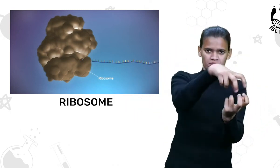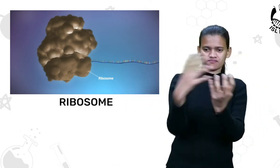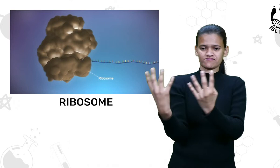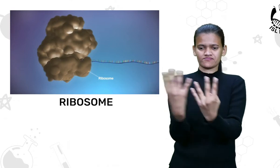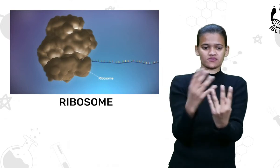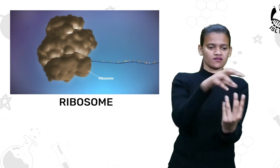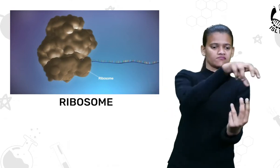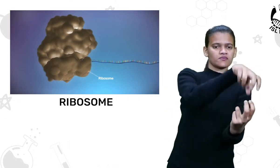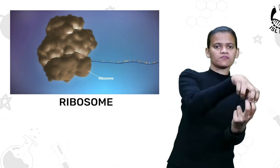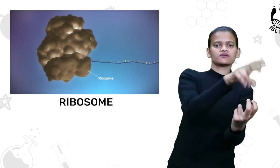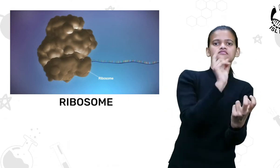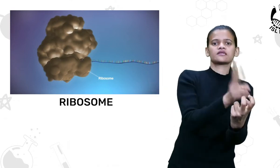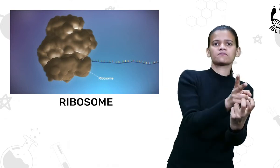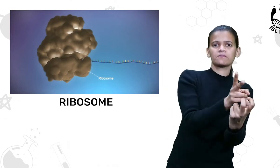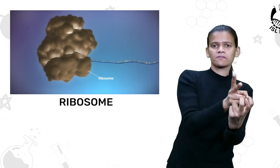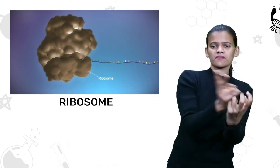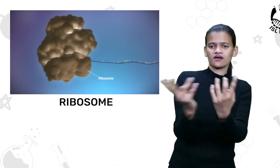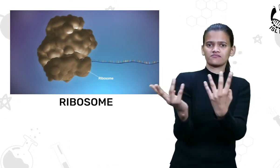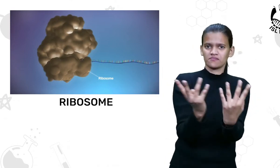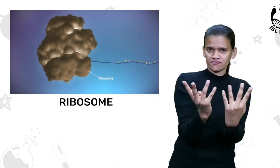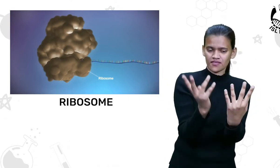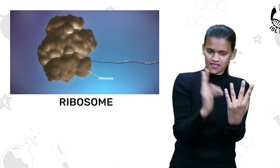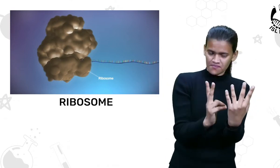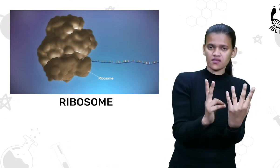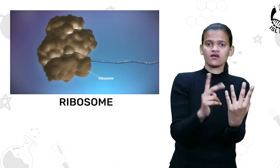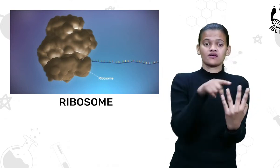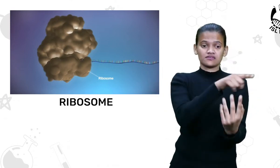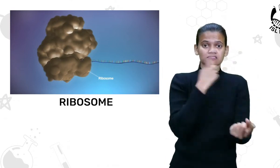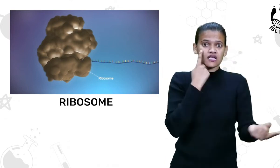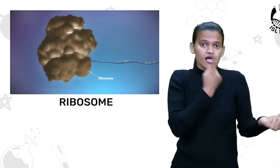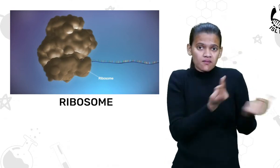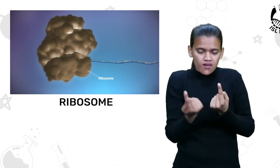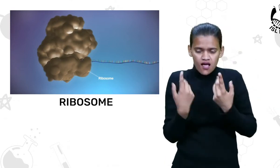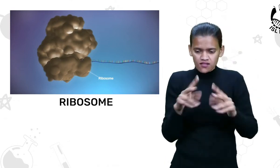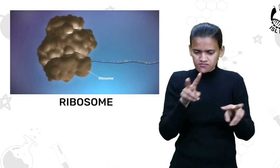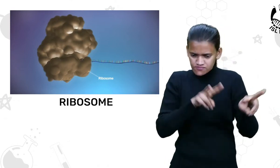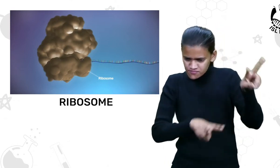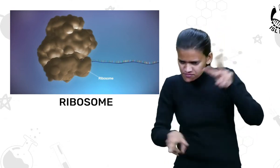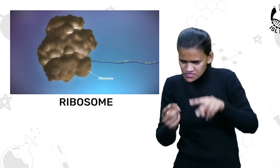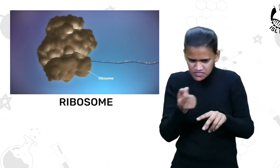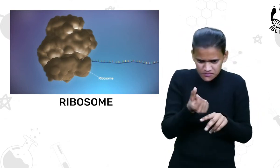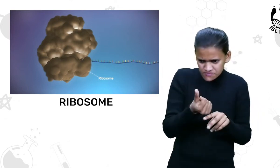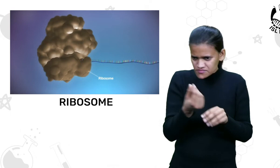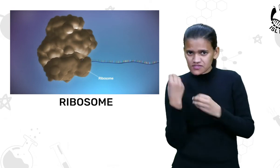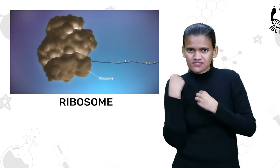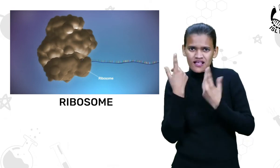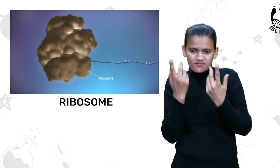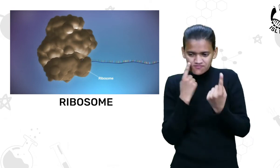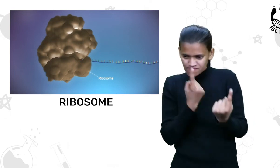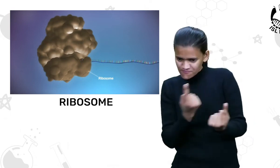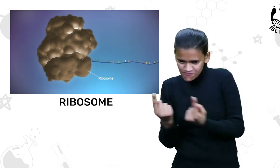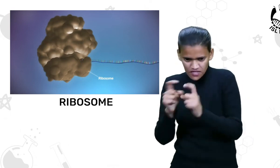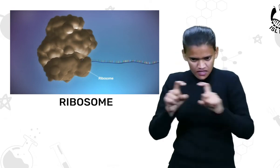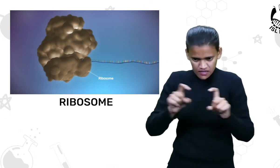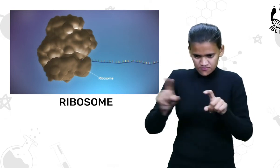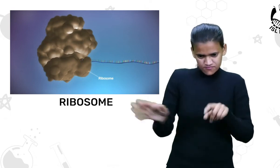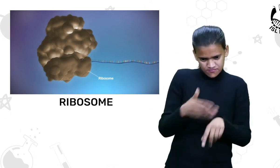Transfer RNA molecules carry the amino acids to the ribosomes. The messenger RNA reads three bases